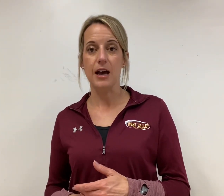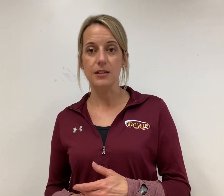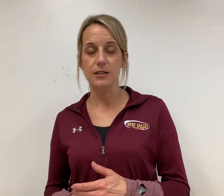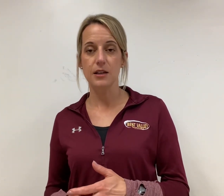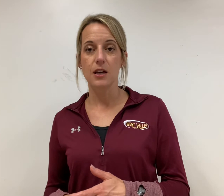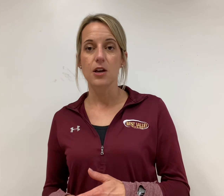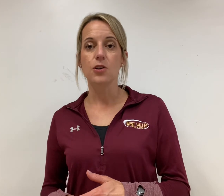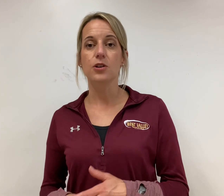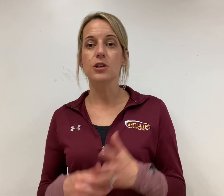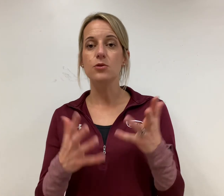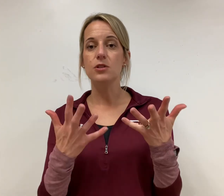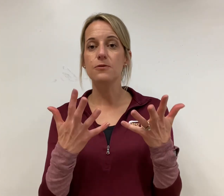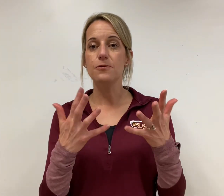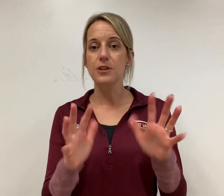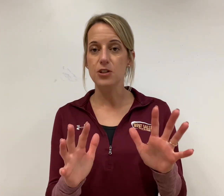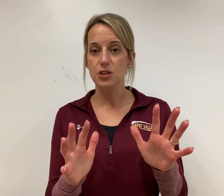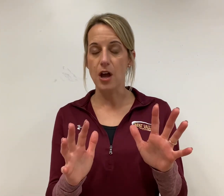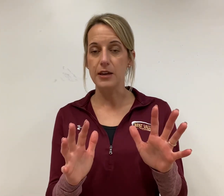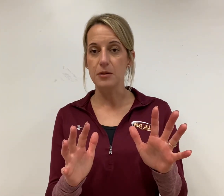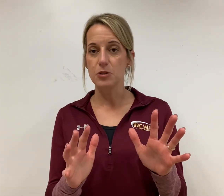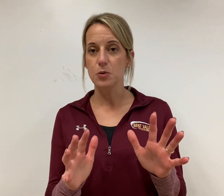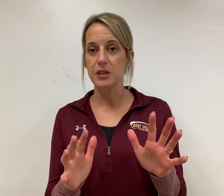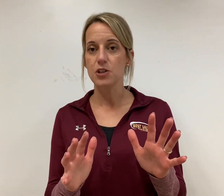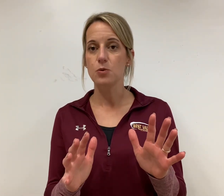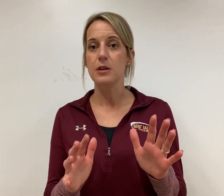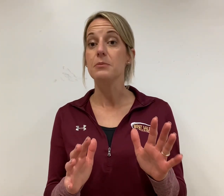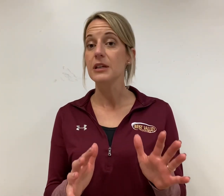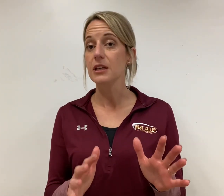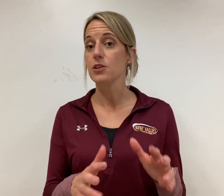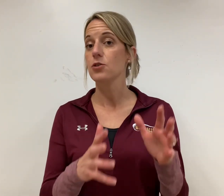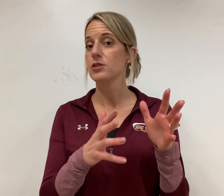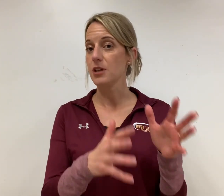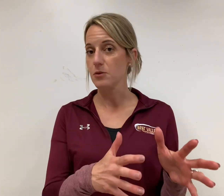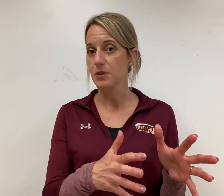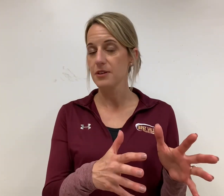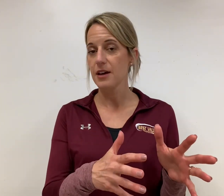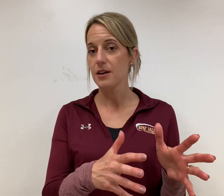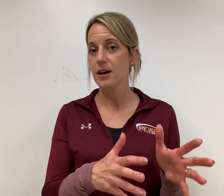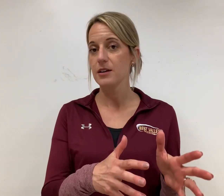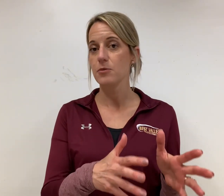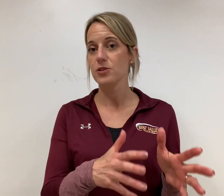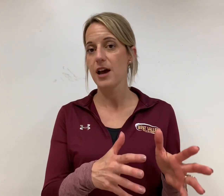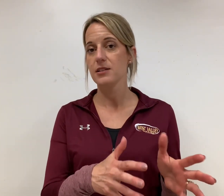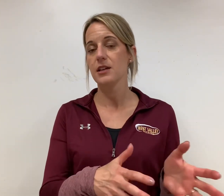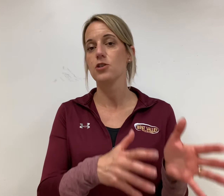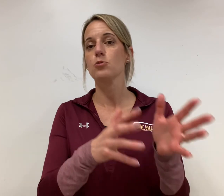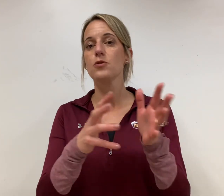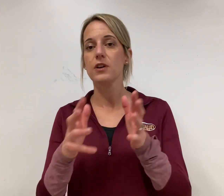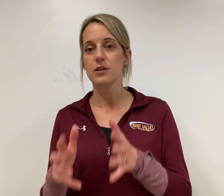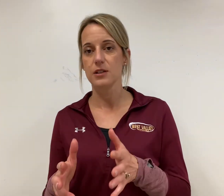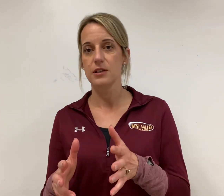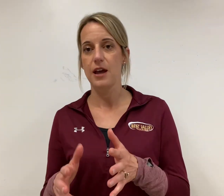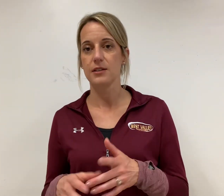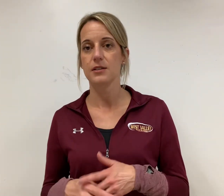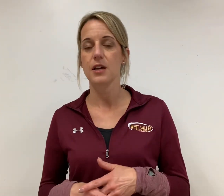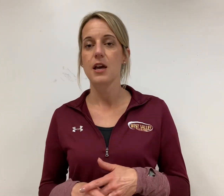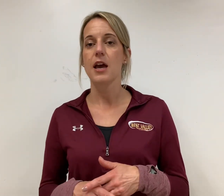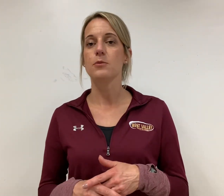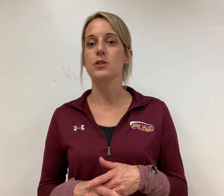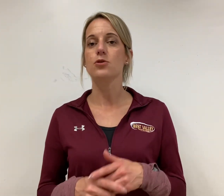you're going to use the finish sign in between each one meaning you're done with that item or task and you're moving on to the next and we usually